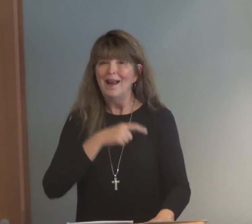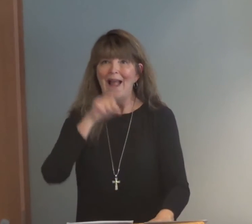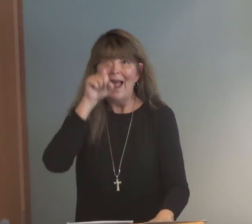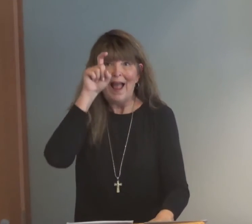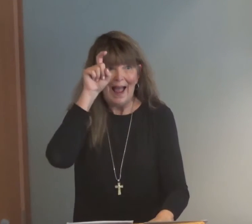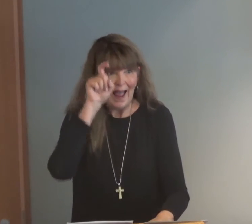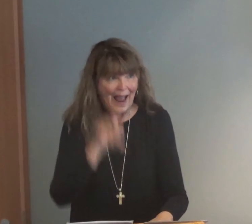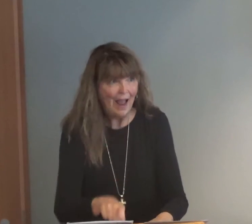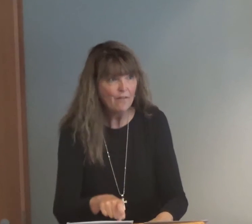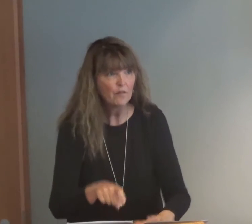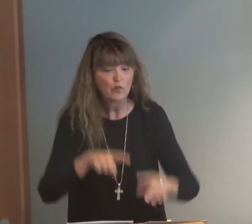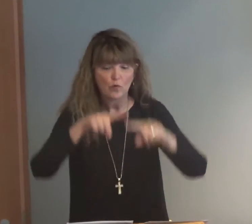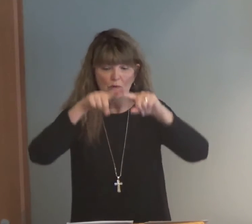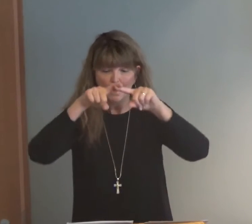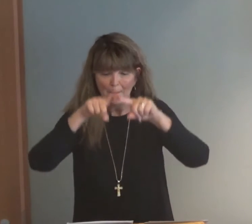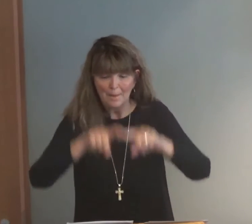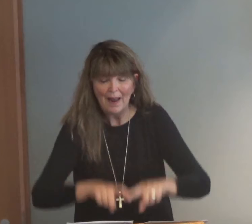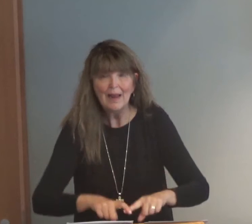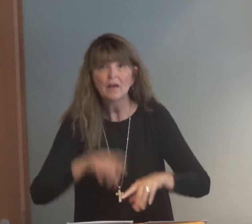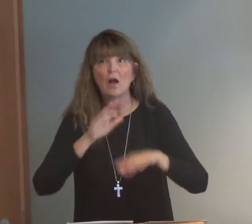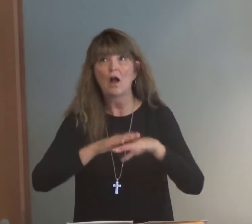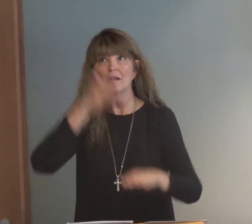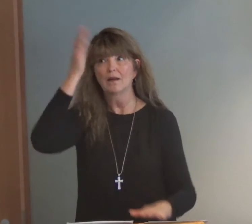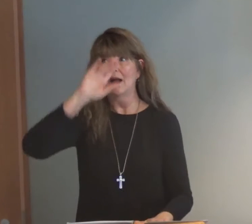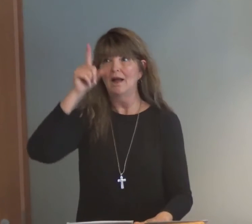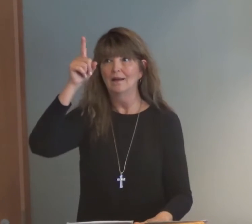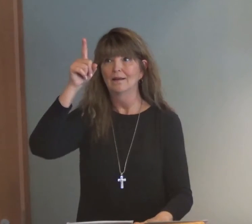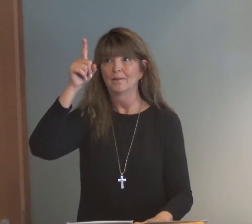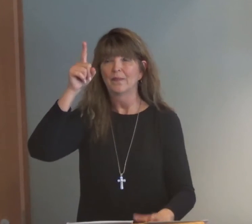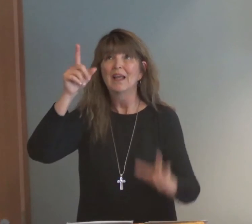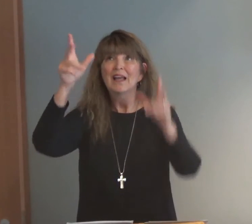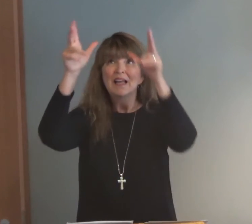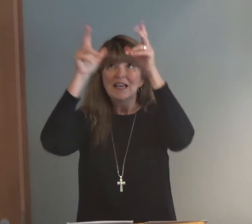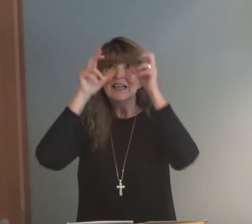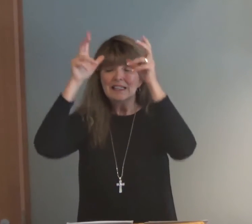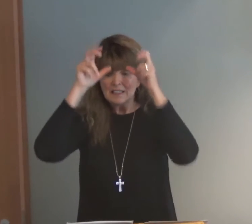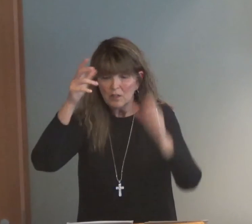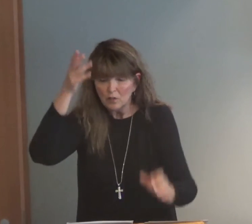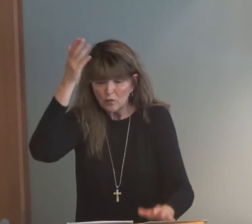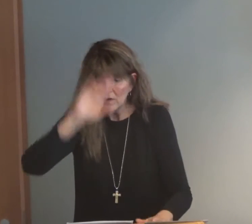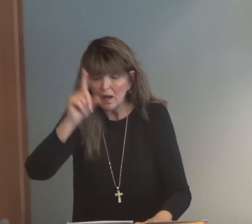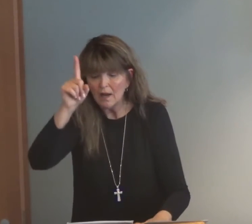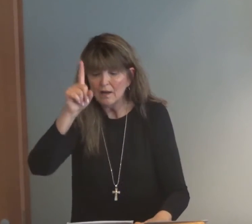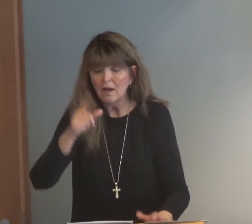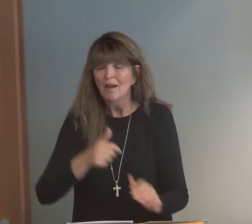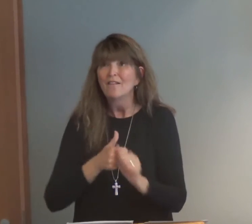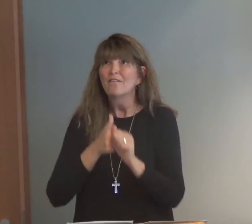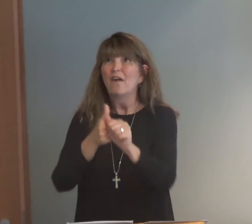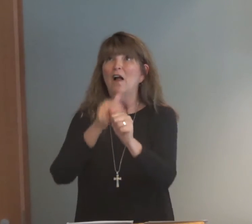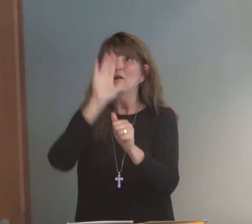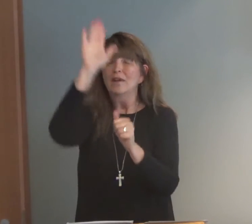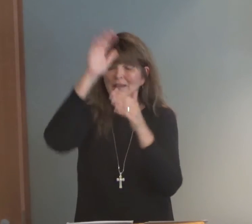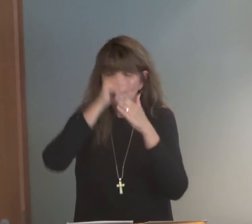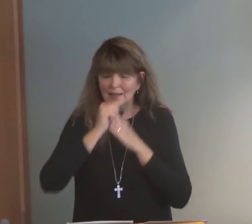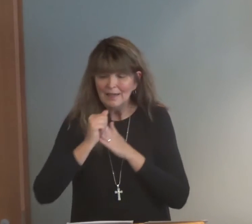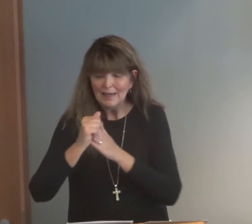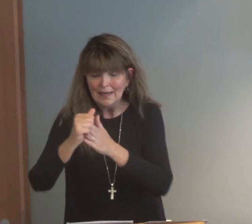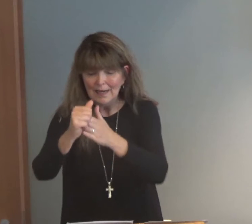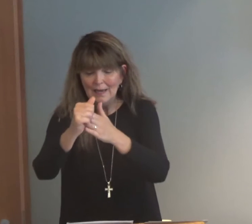we absolutely have to rely on God alone. Listen to God alone.